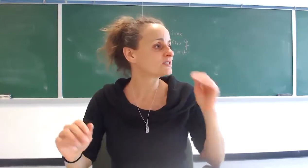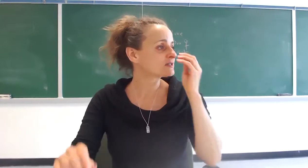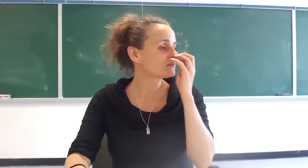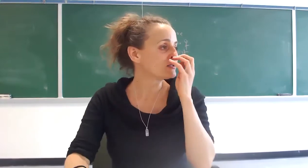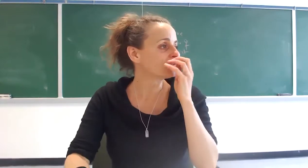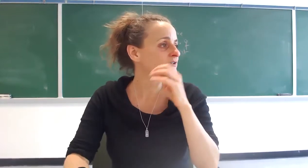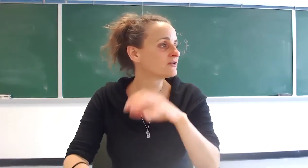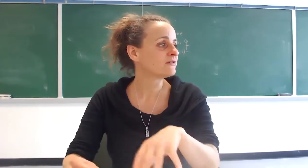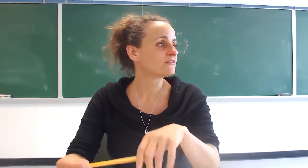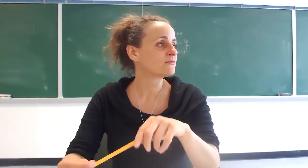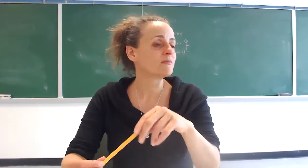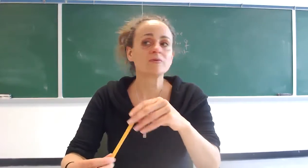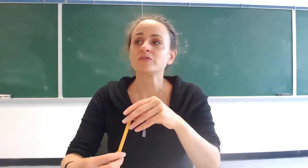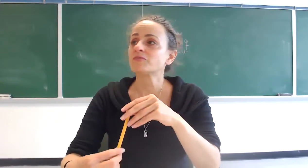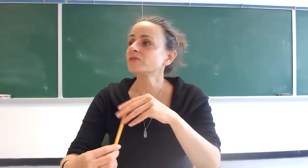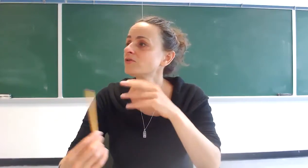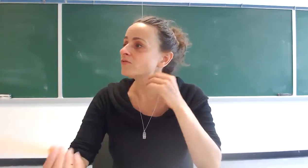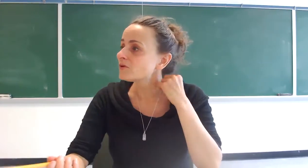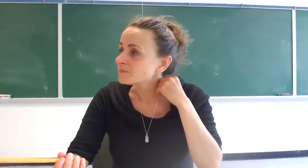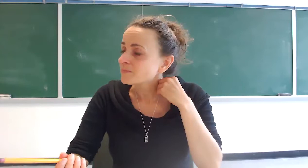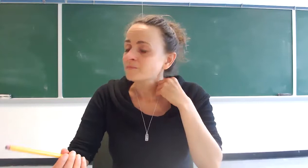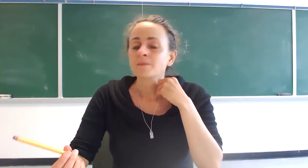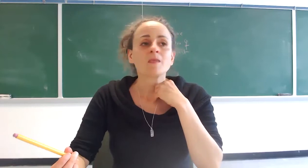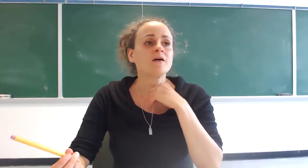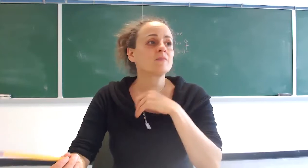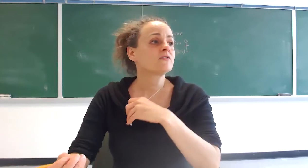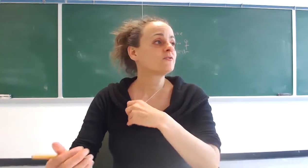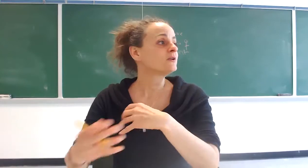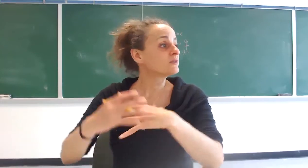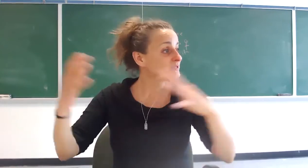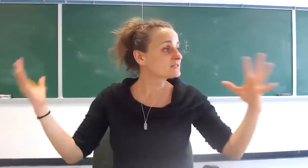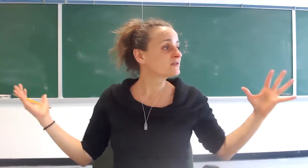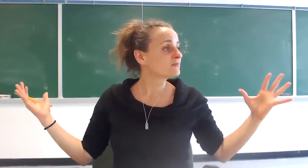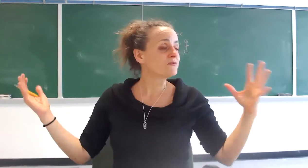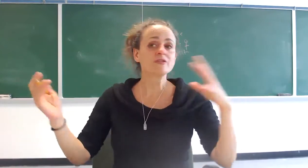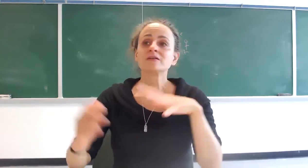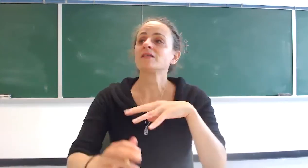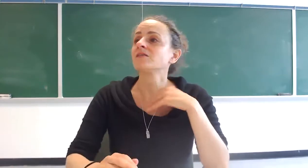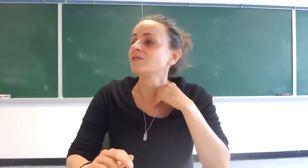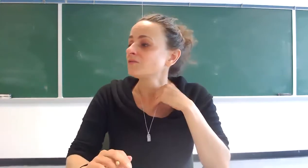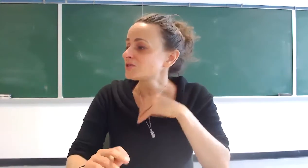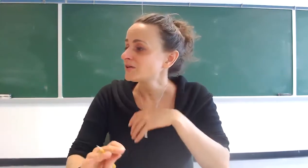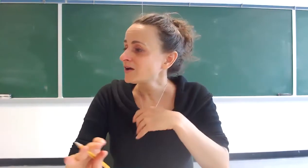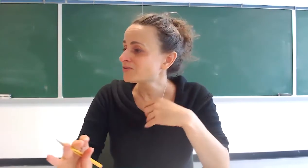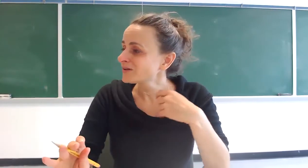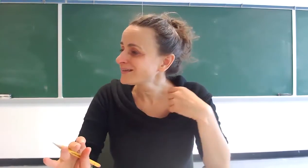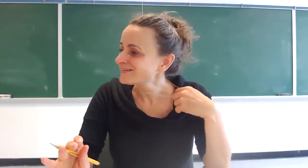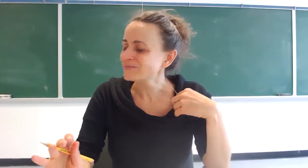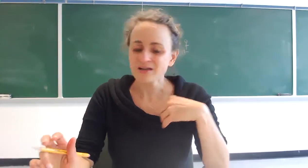right living us remember was a prisoner of war um he certainly witnessed a number of things that we should never have to witness right